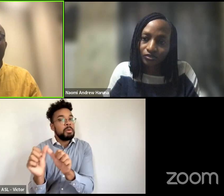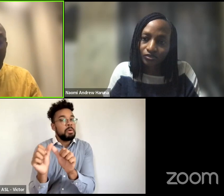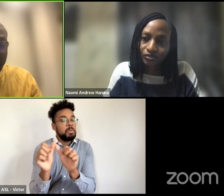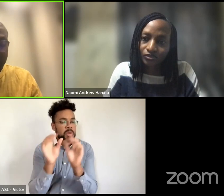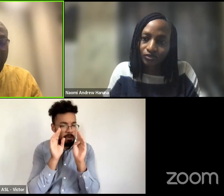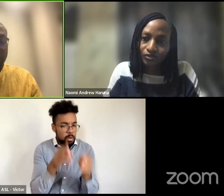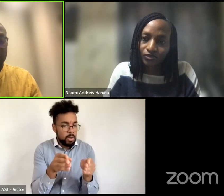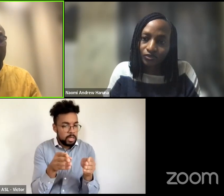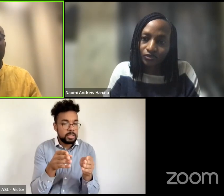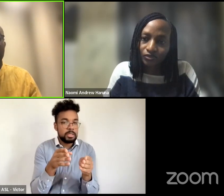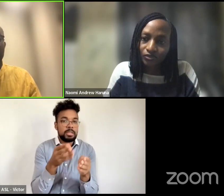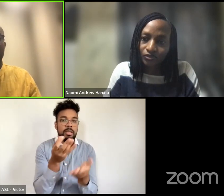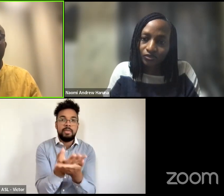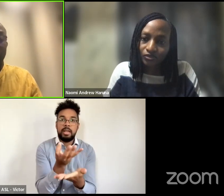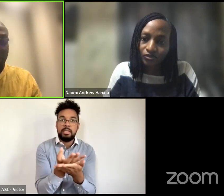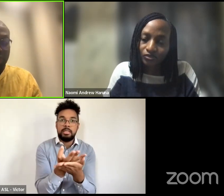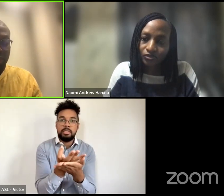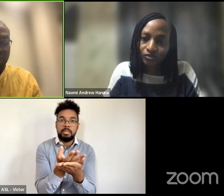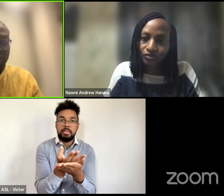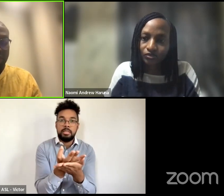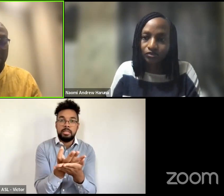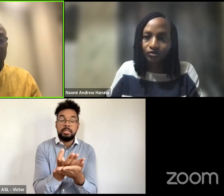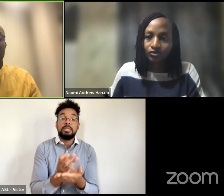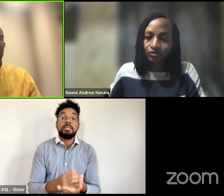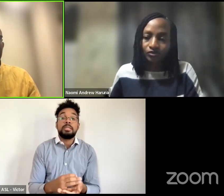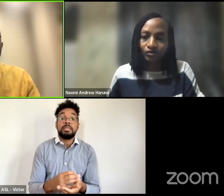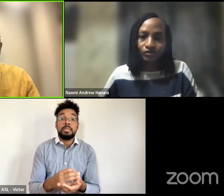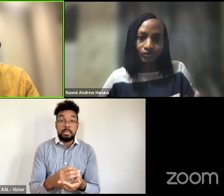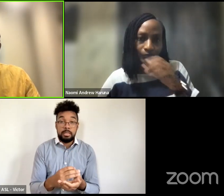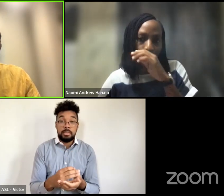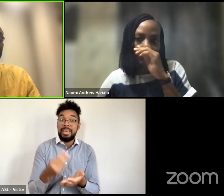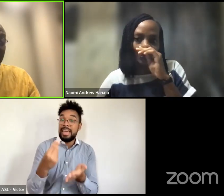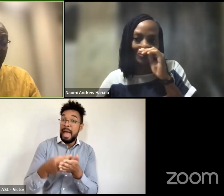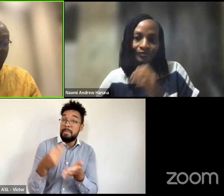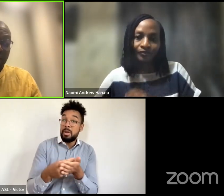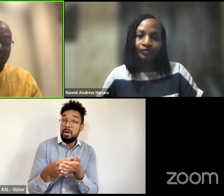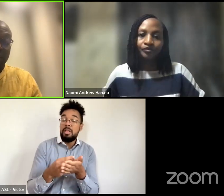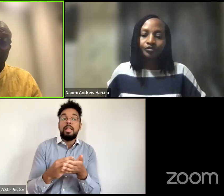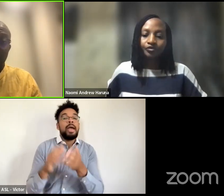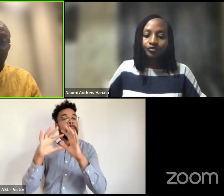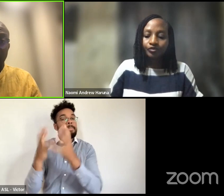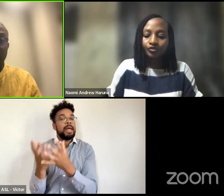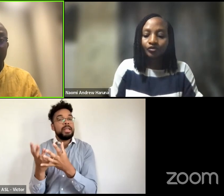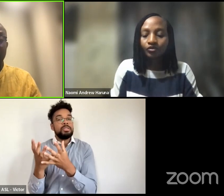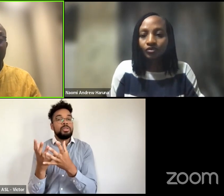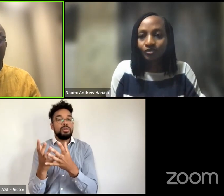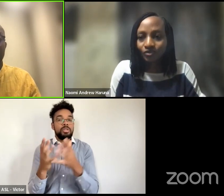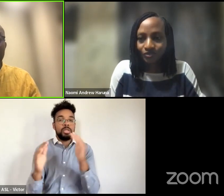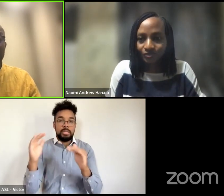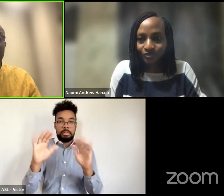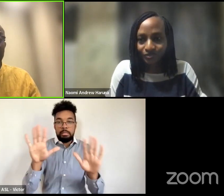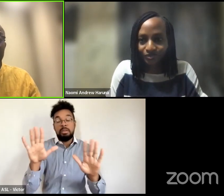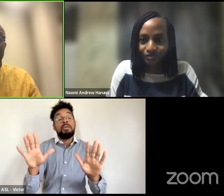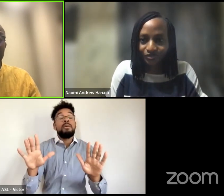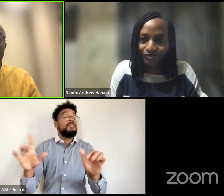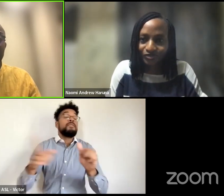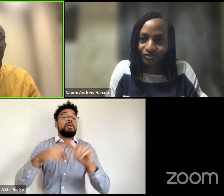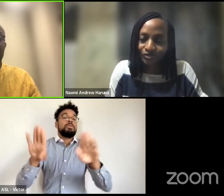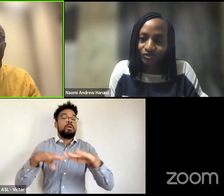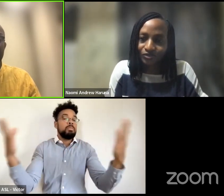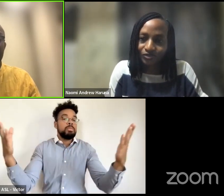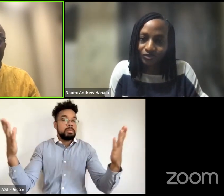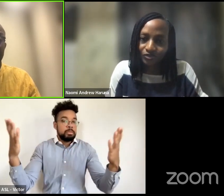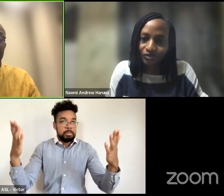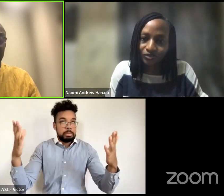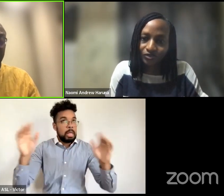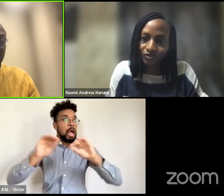capital and planetary justice we want to address the elephant in the room a lot of the times when